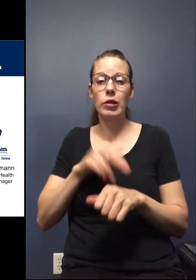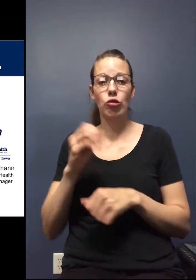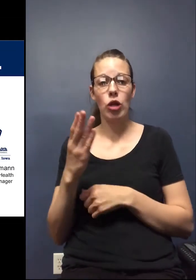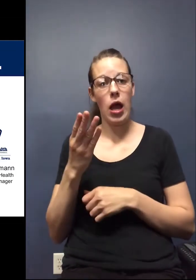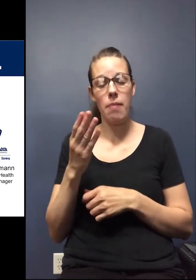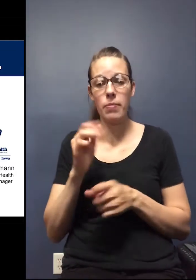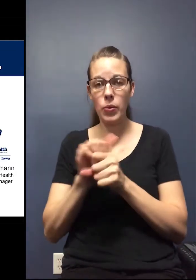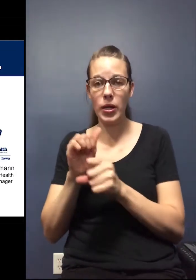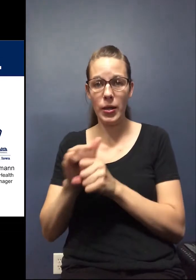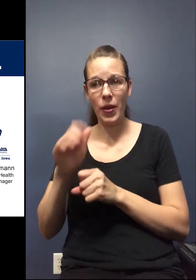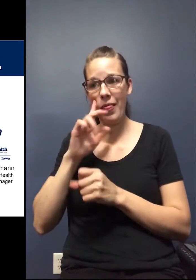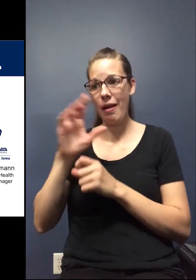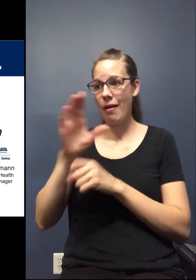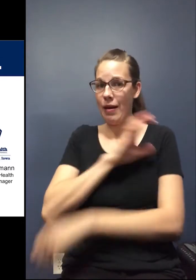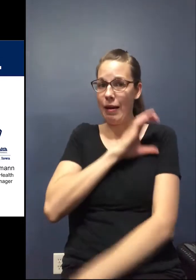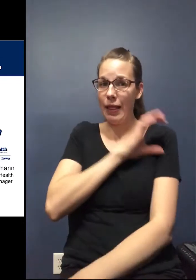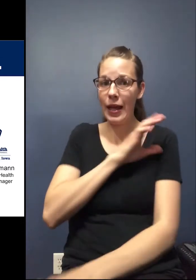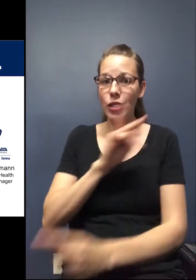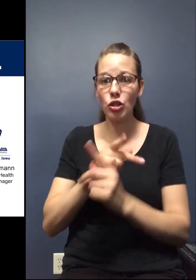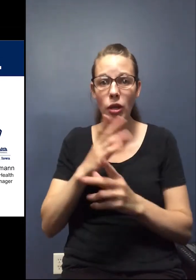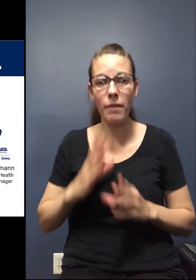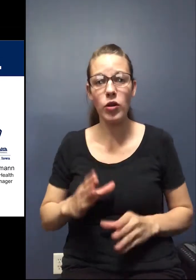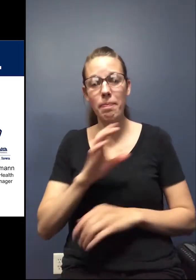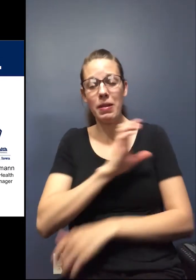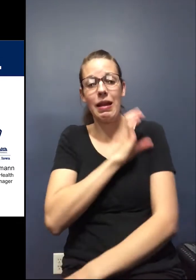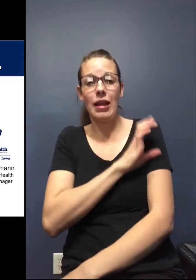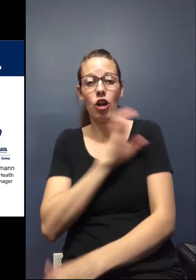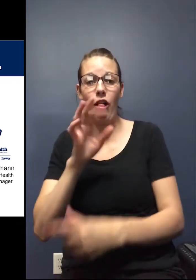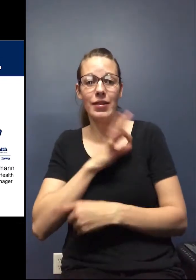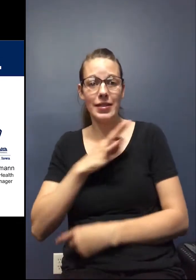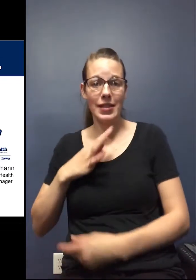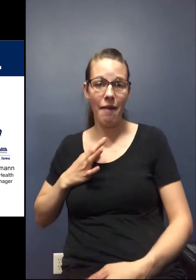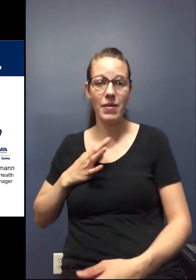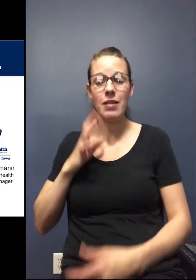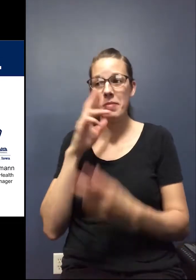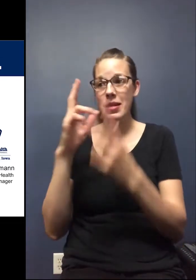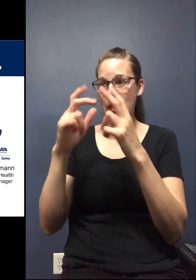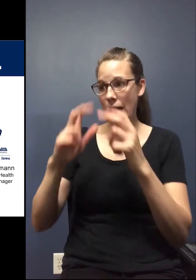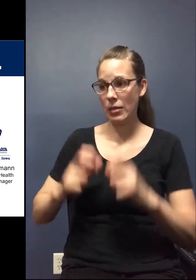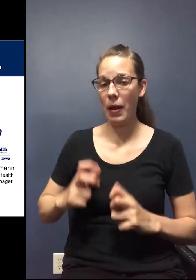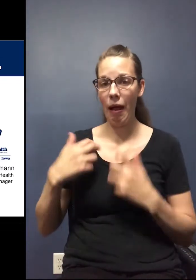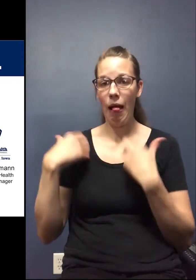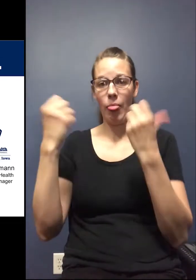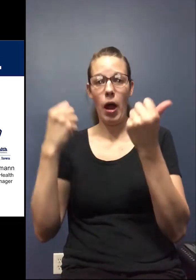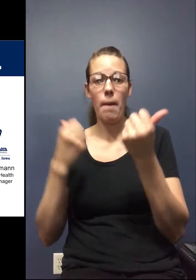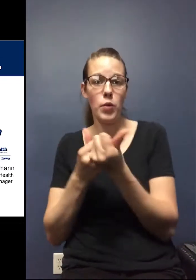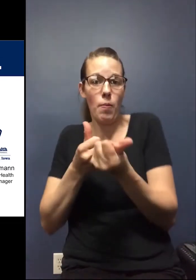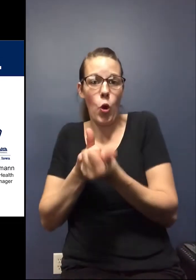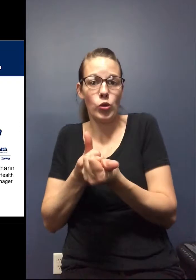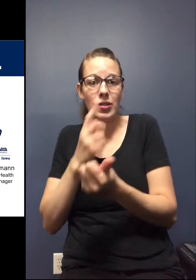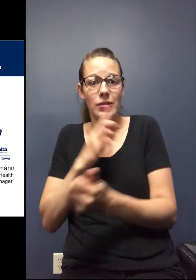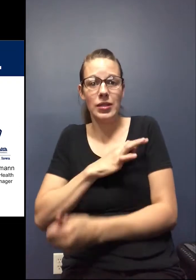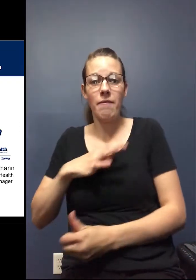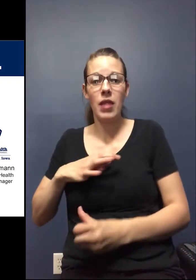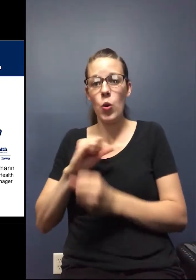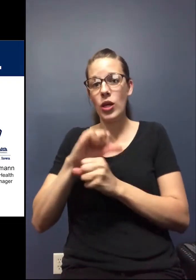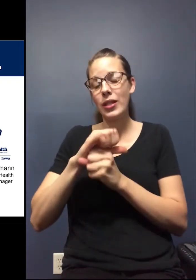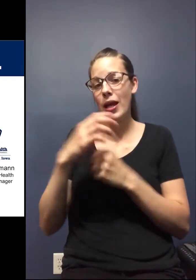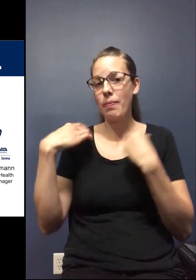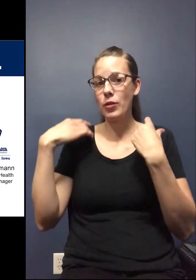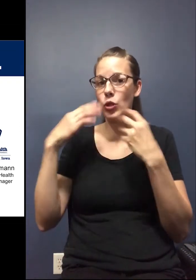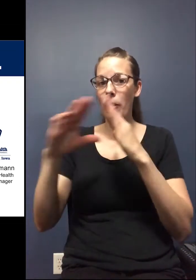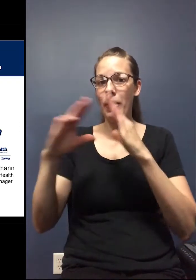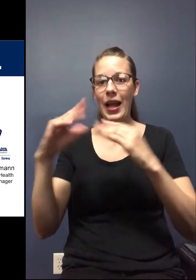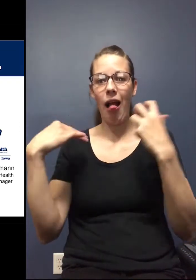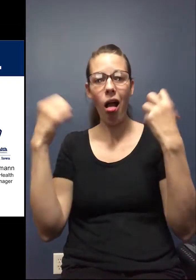be working with our clinic supervisor and our clinical staff and the assessment and health promotion staff that works on our community health